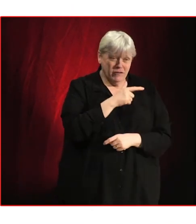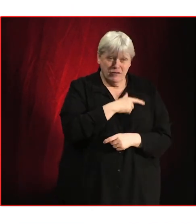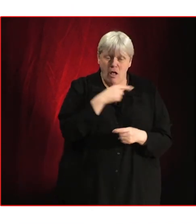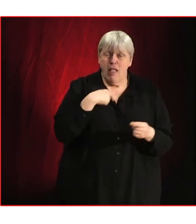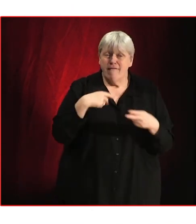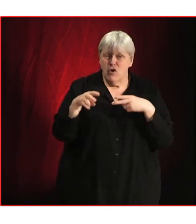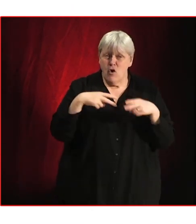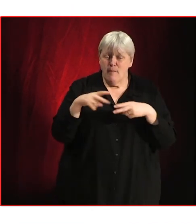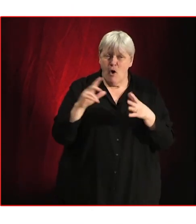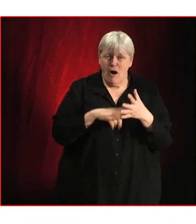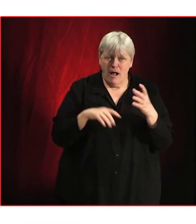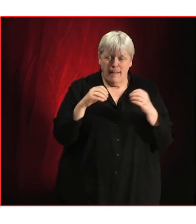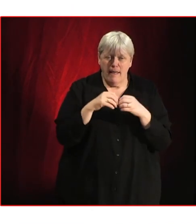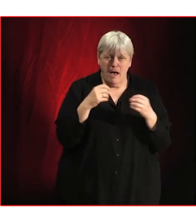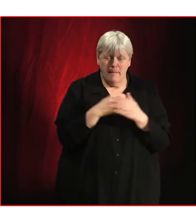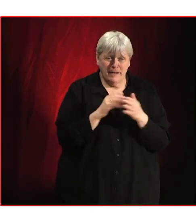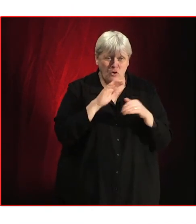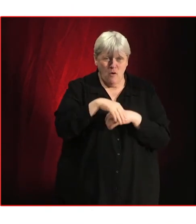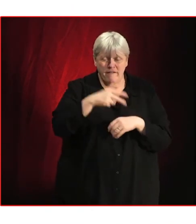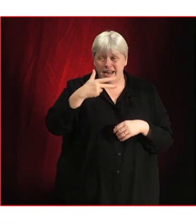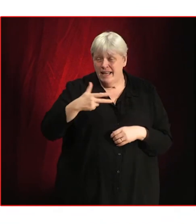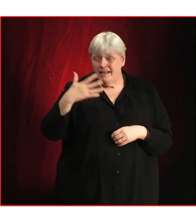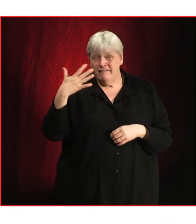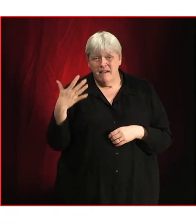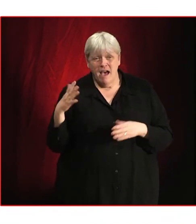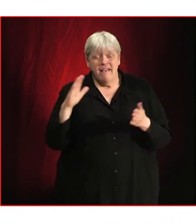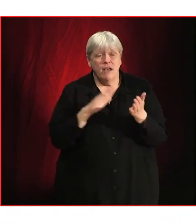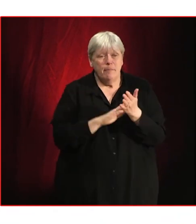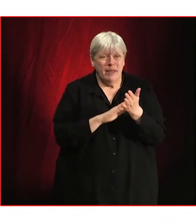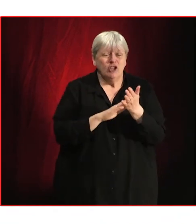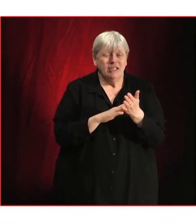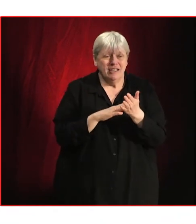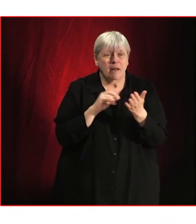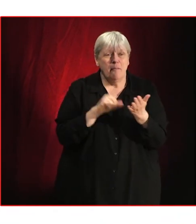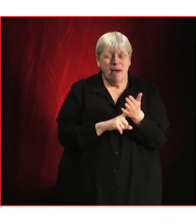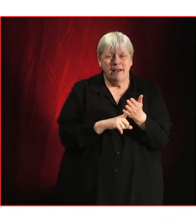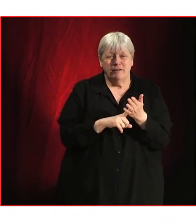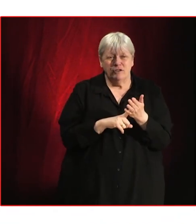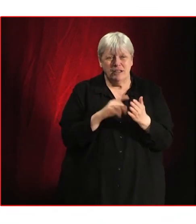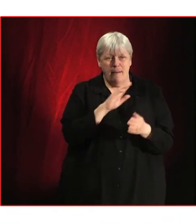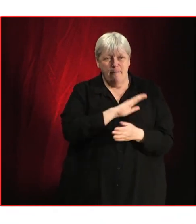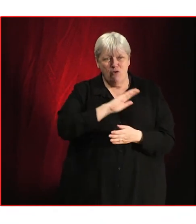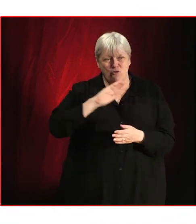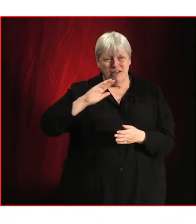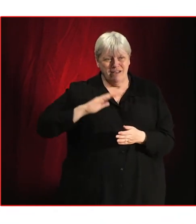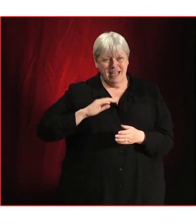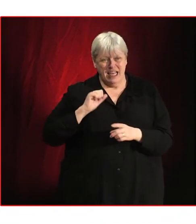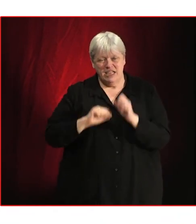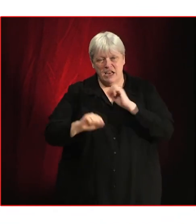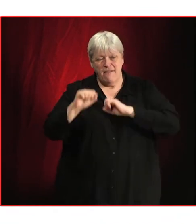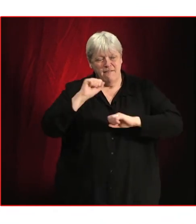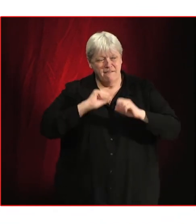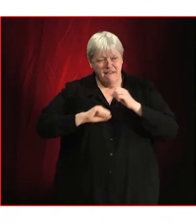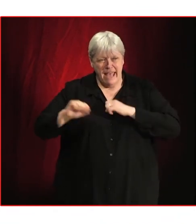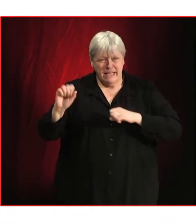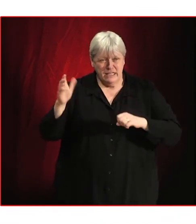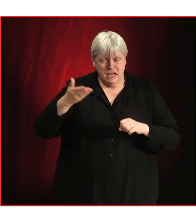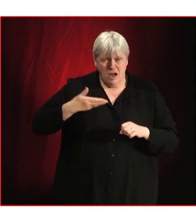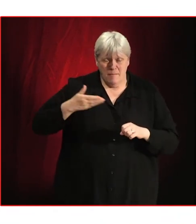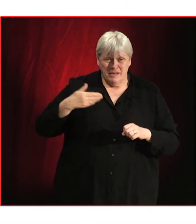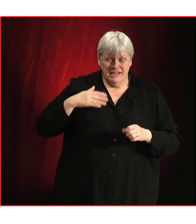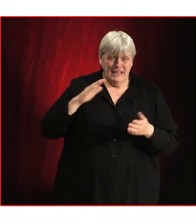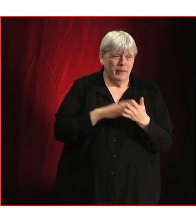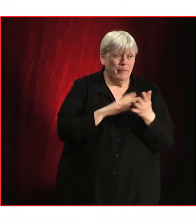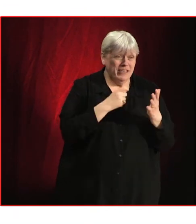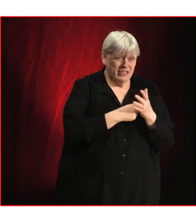£85 million in an artificial intelligence military defence company, Helsing. Mr Eck is doing okay, and he's